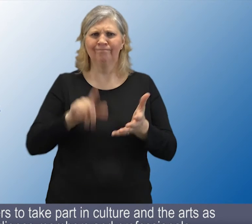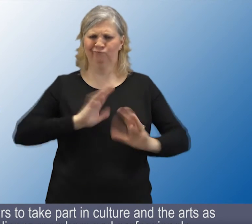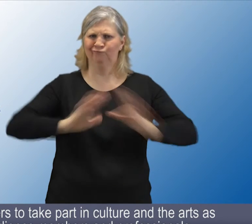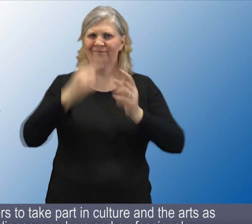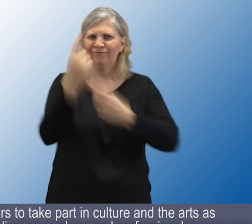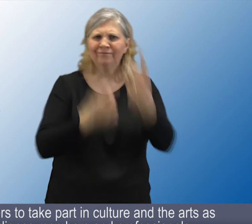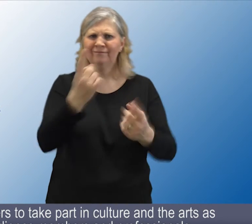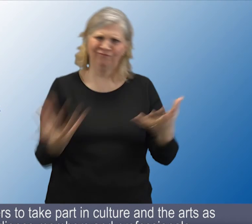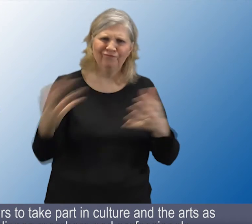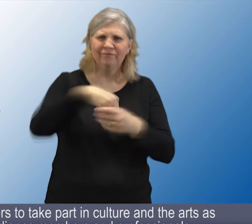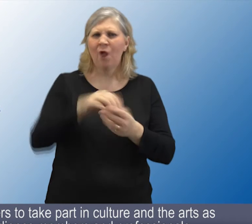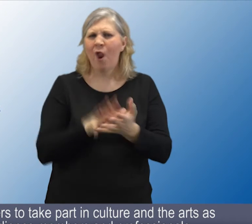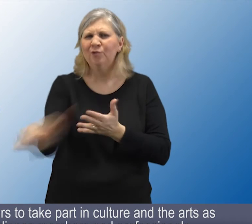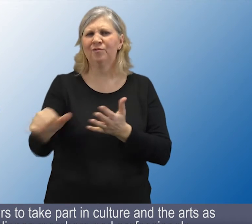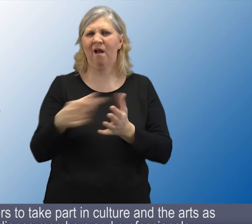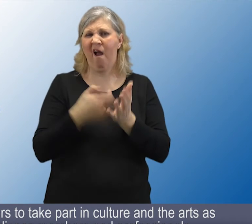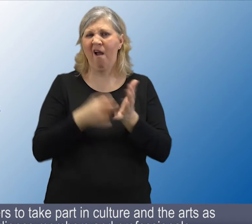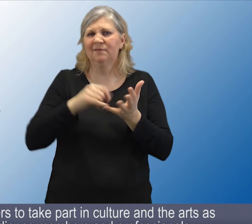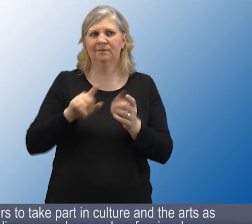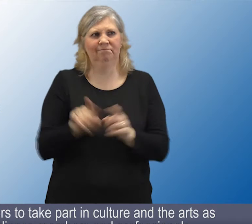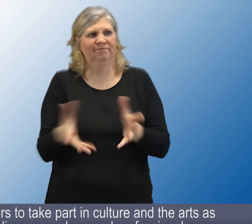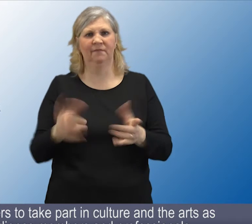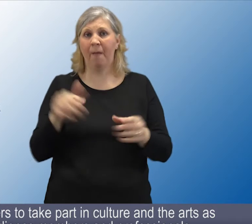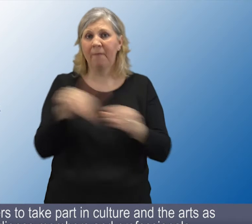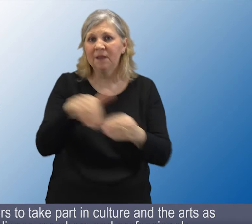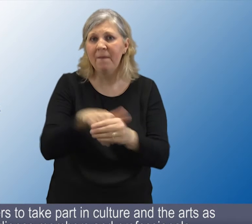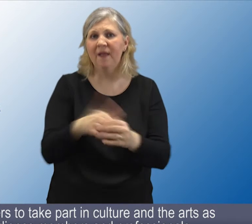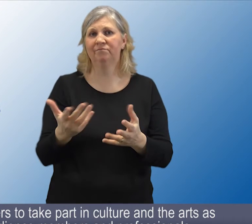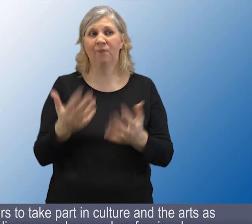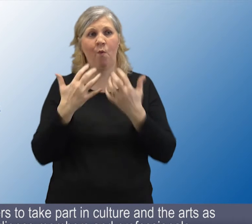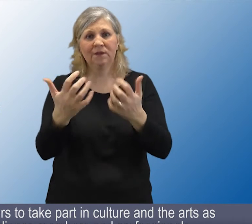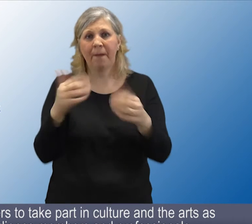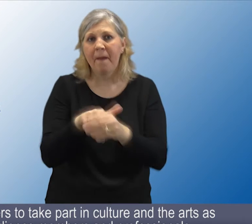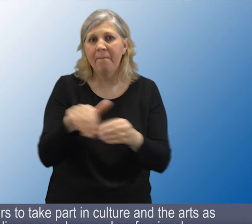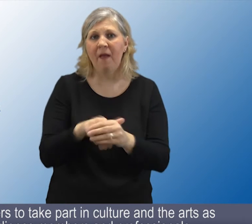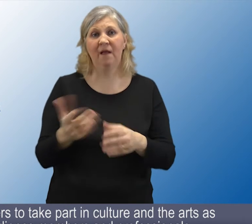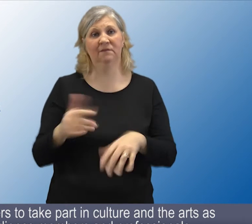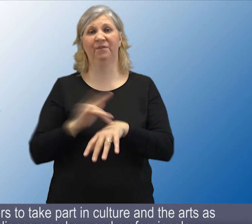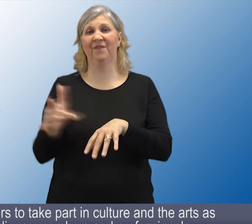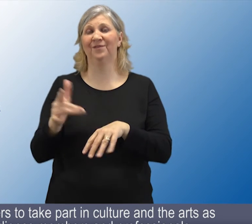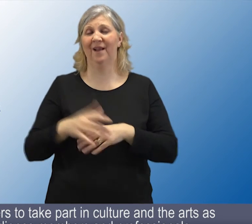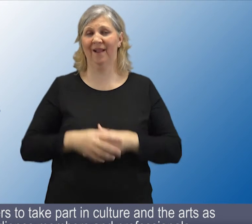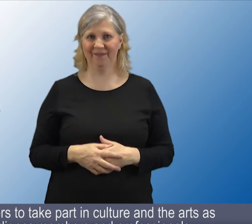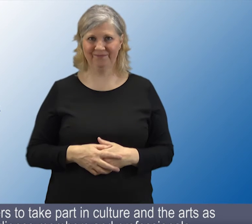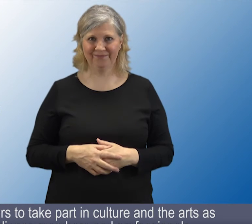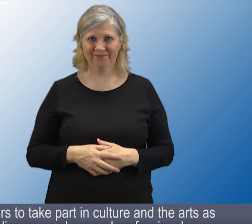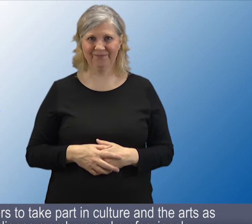Enable BSL users to take part in culture and the arts as participants, audience members and professionals. 27.